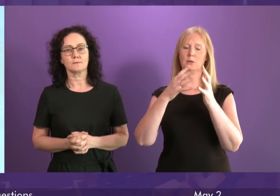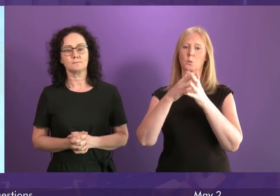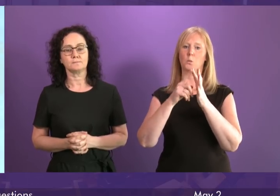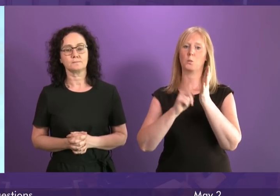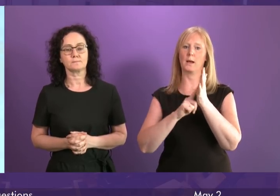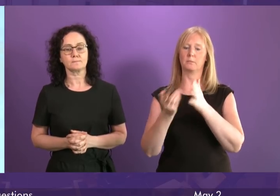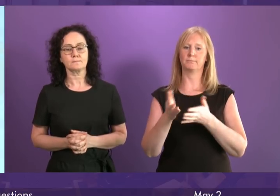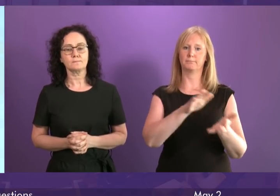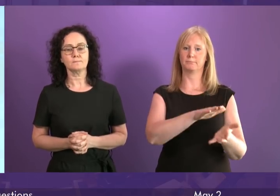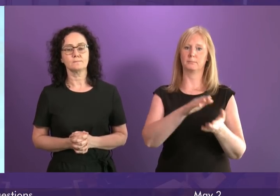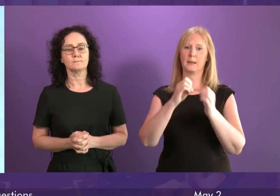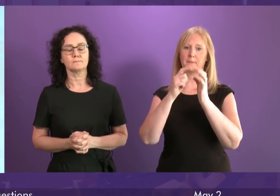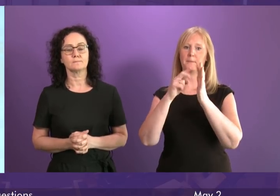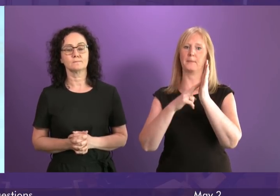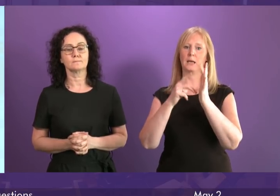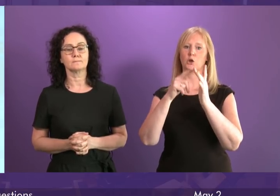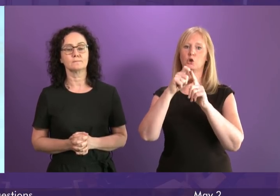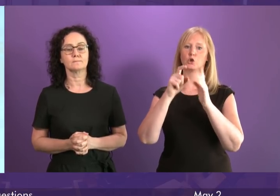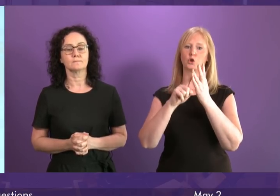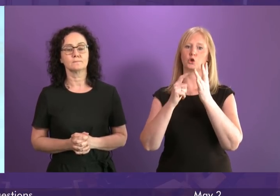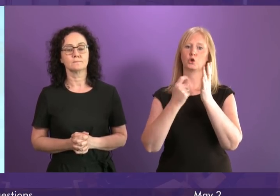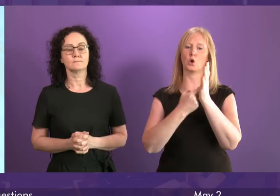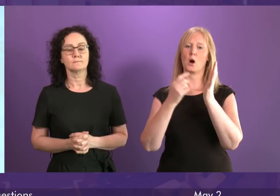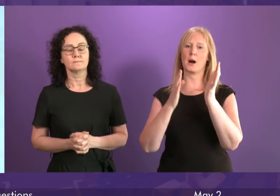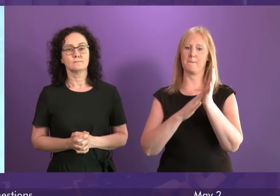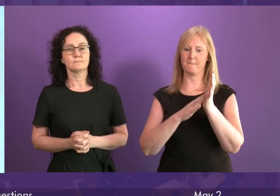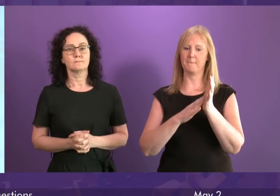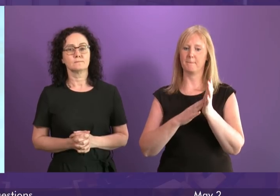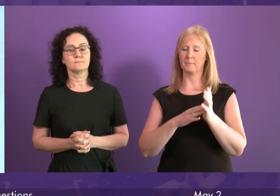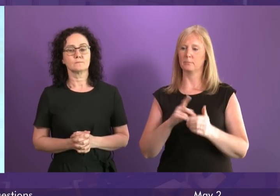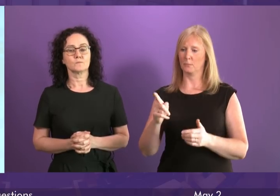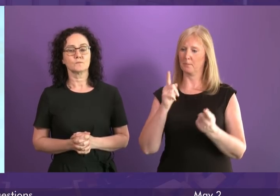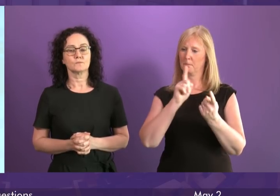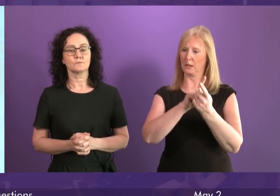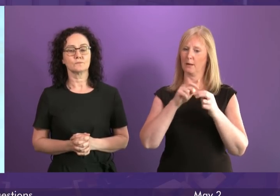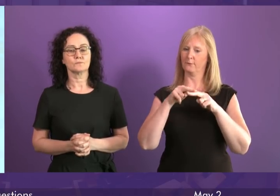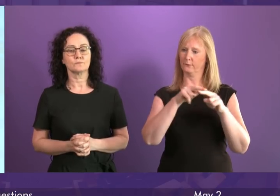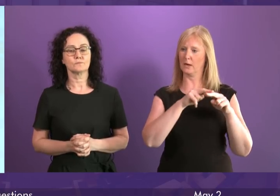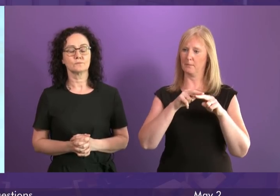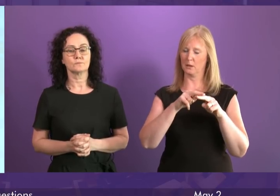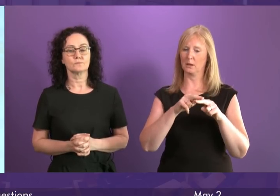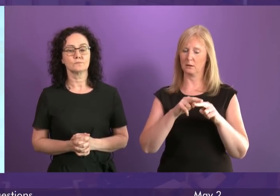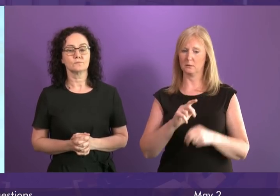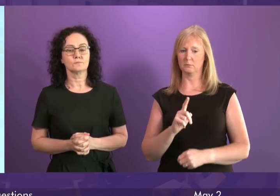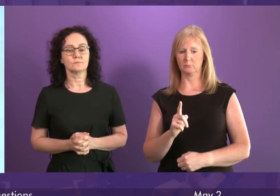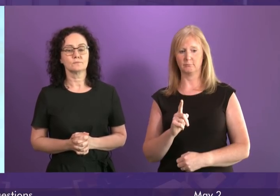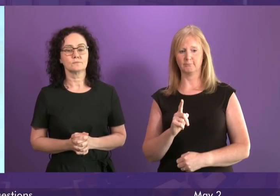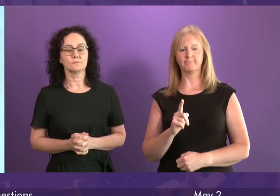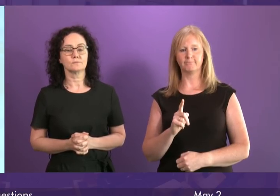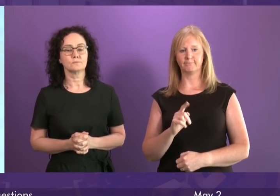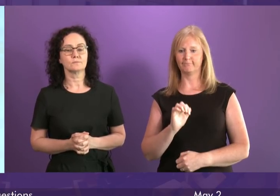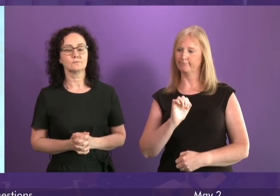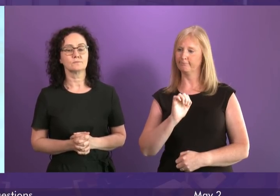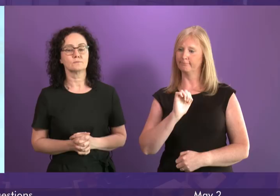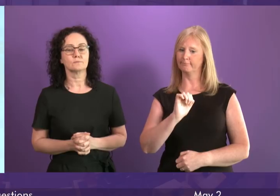you've met with Kirsty's family I know you're well aware of their ordeal. Now, notwithstanding the central role for the